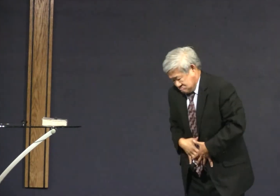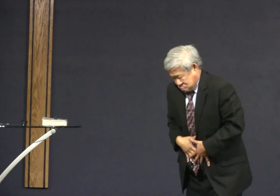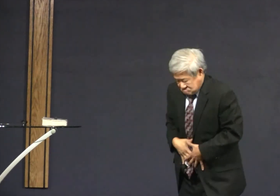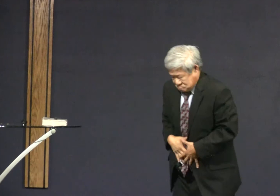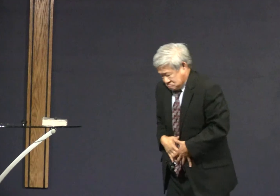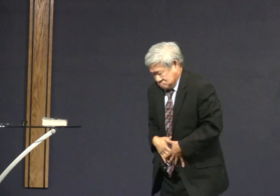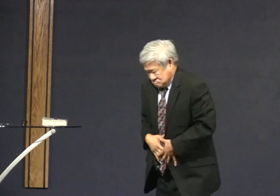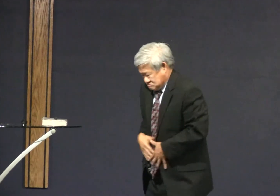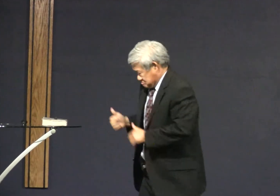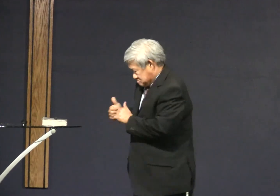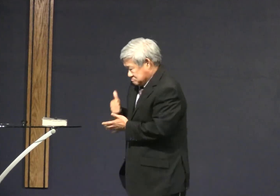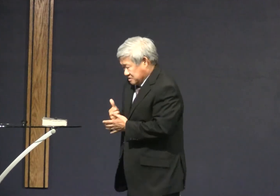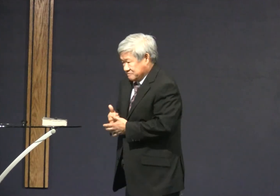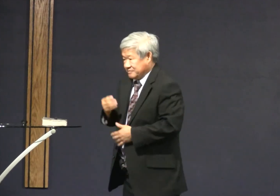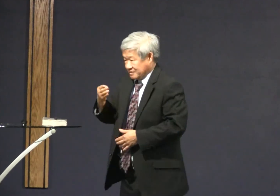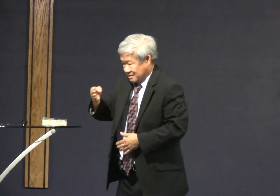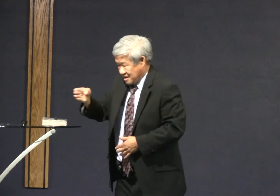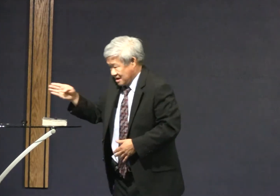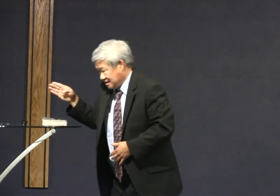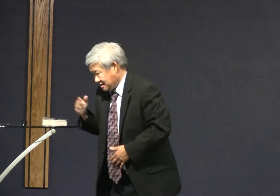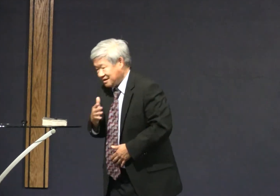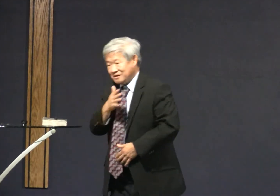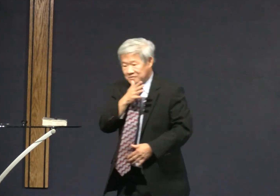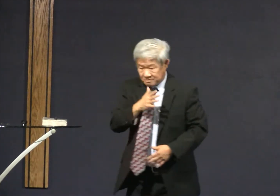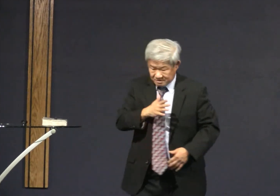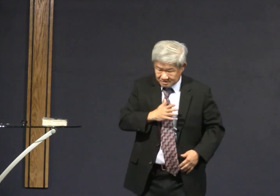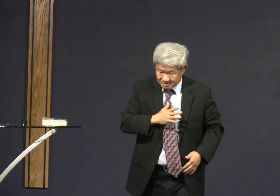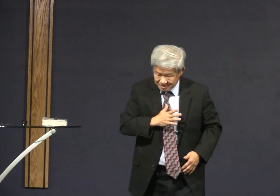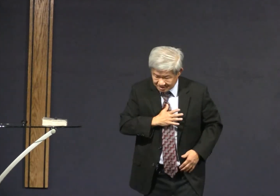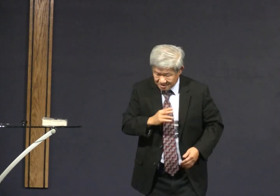and they support abortion so women